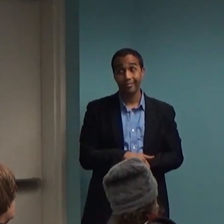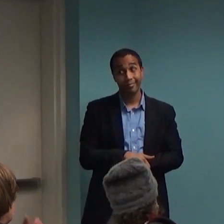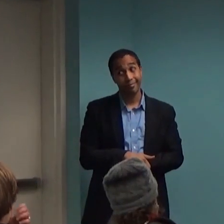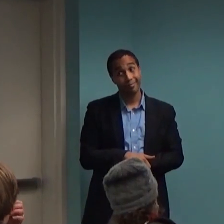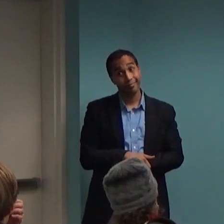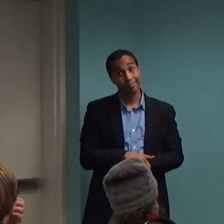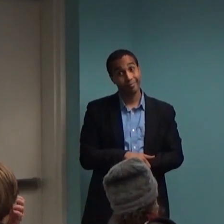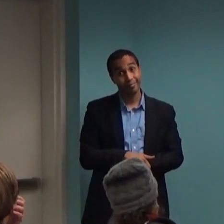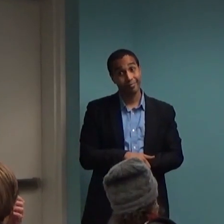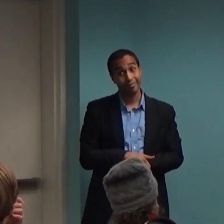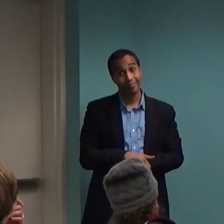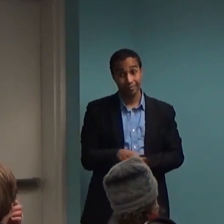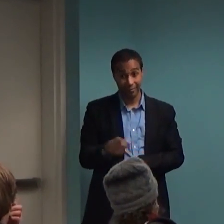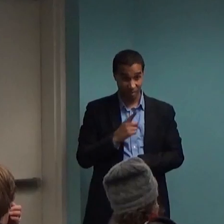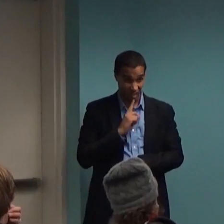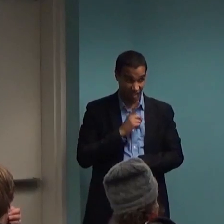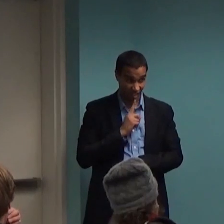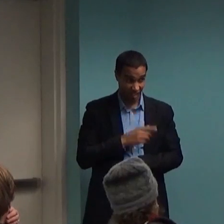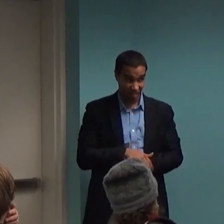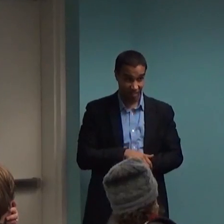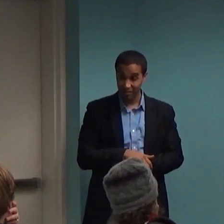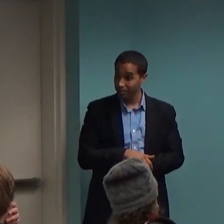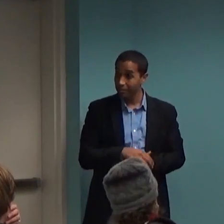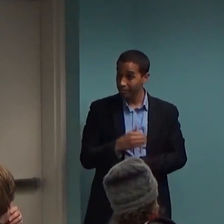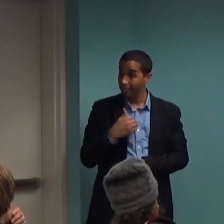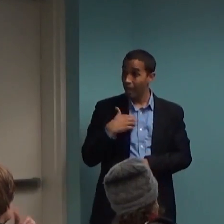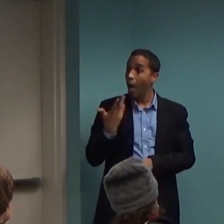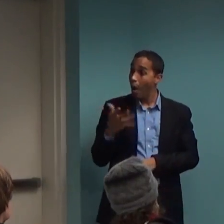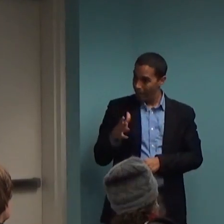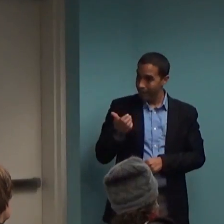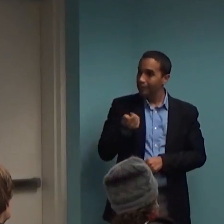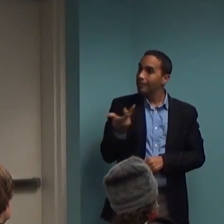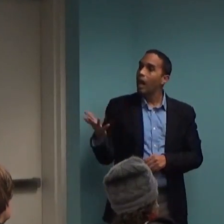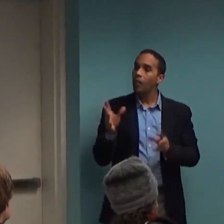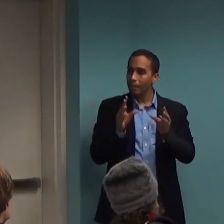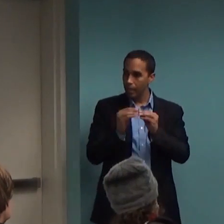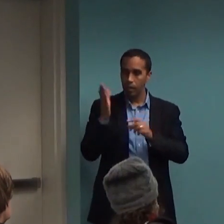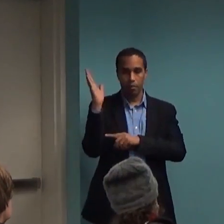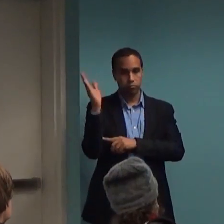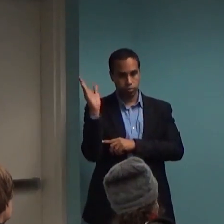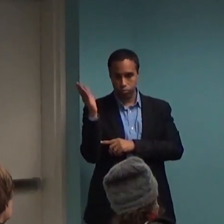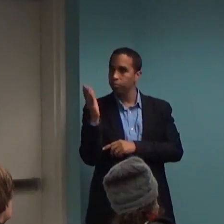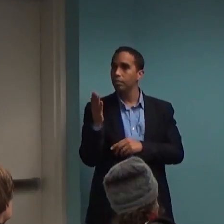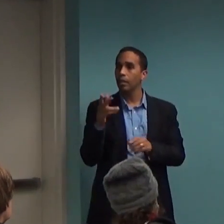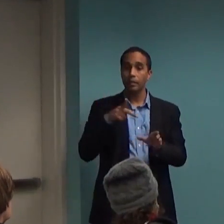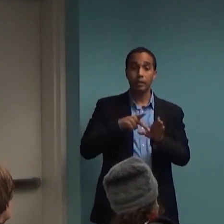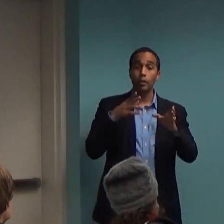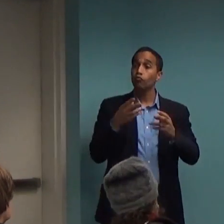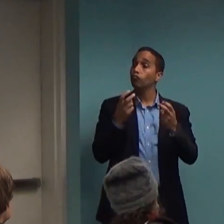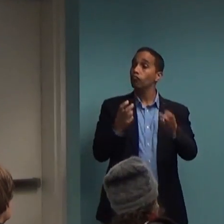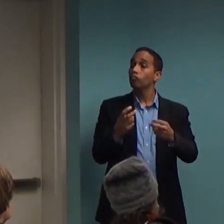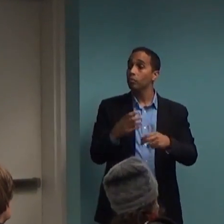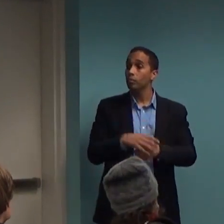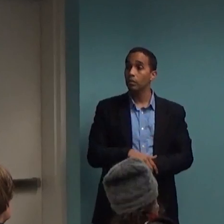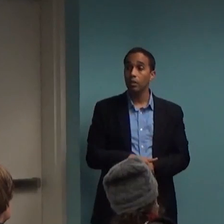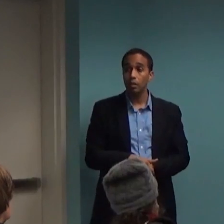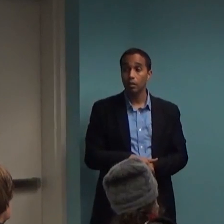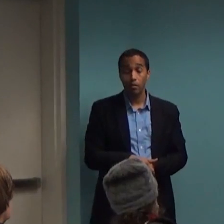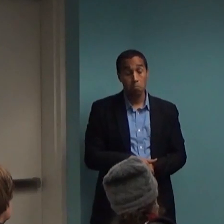and, you know, I've gone to several meetings where there are psychiatrists in attendance. And they will say, the things I'm talking about now are not controversial to